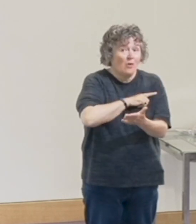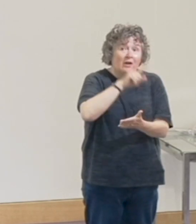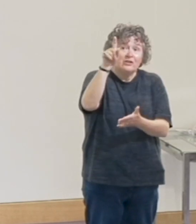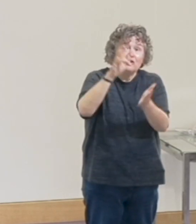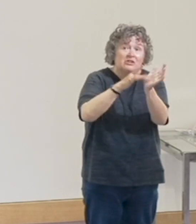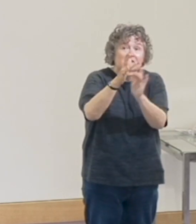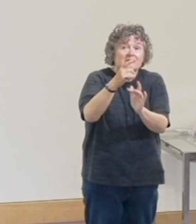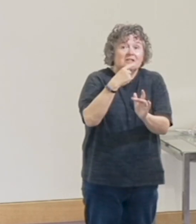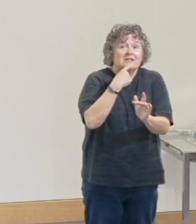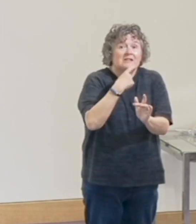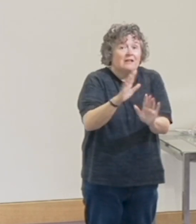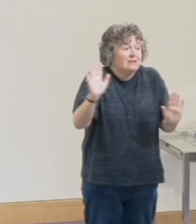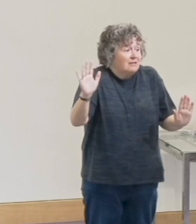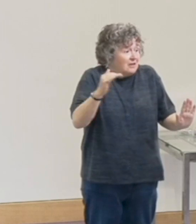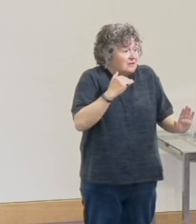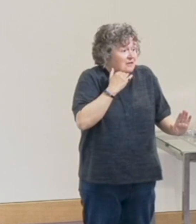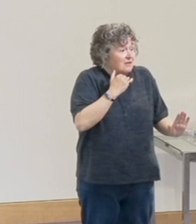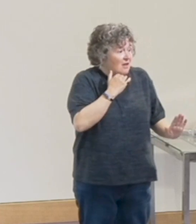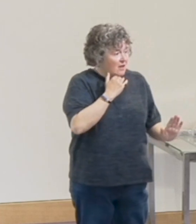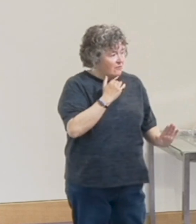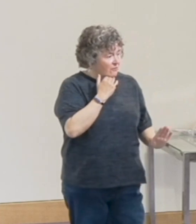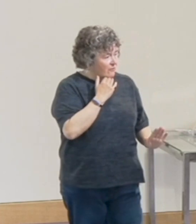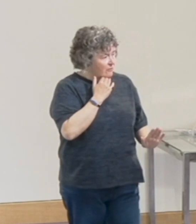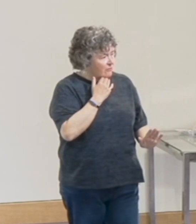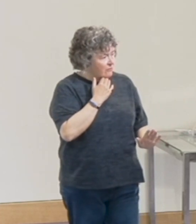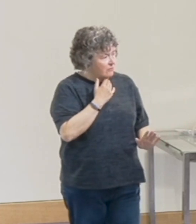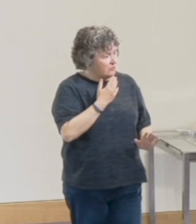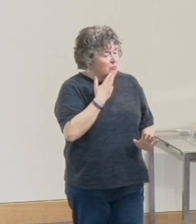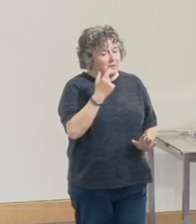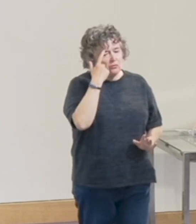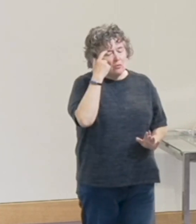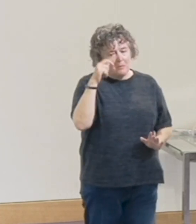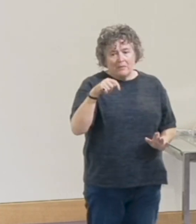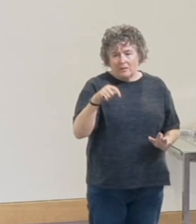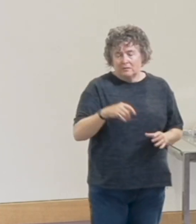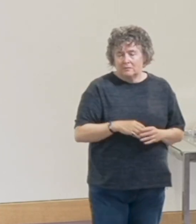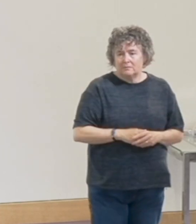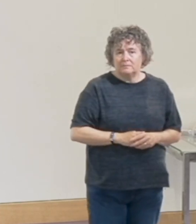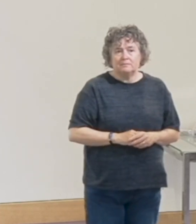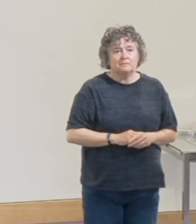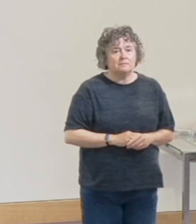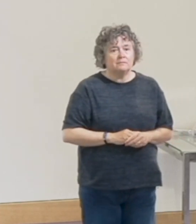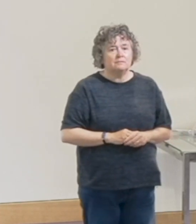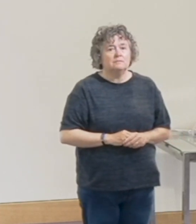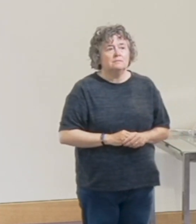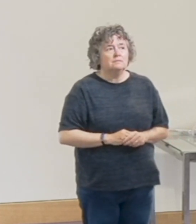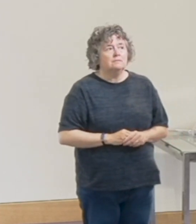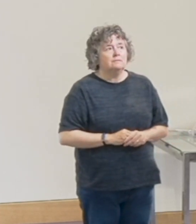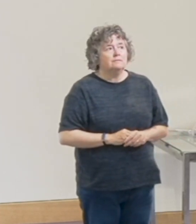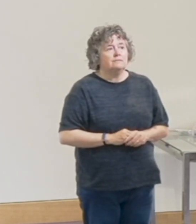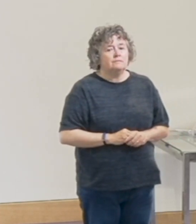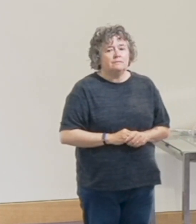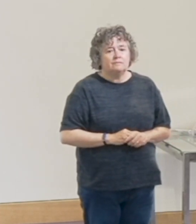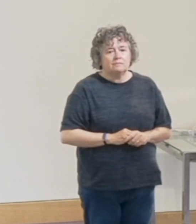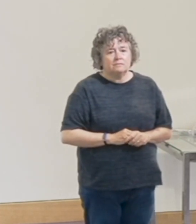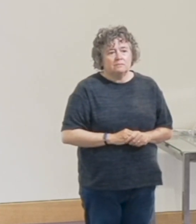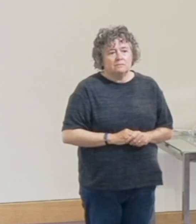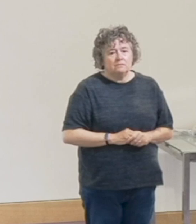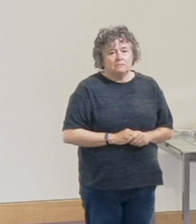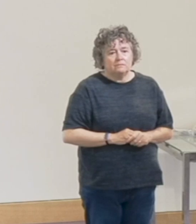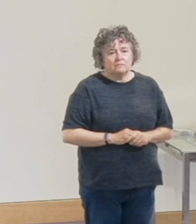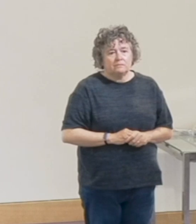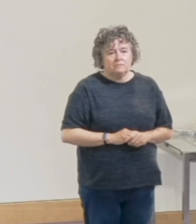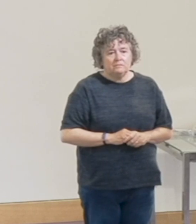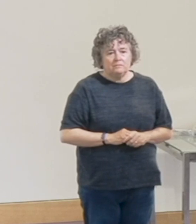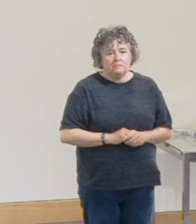it. So keep that in mind as we talk and go through this chapter and verse, sorry, this